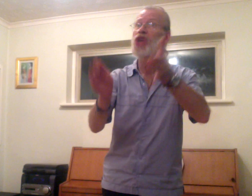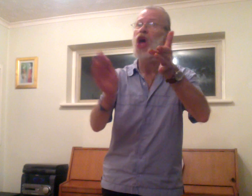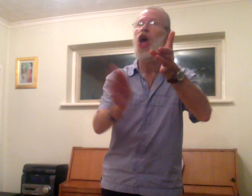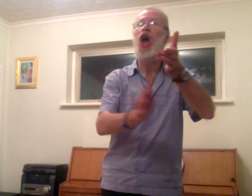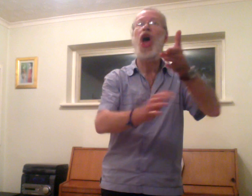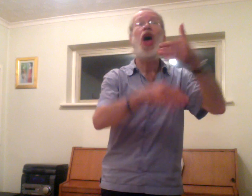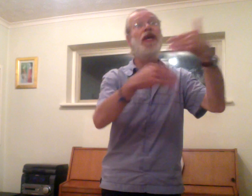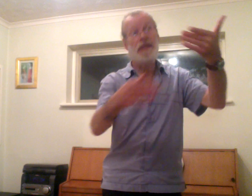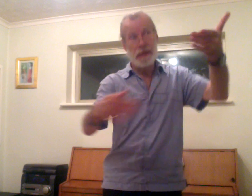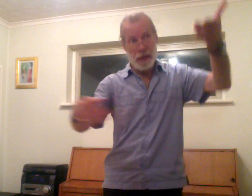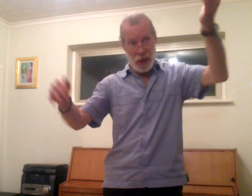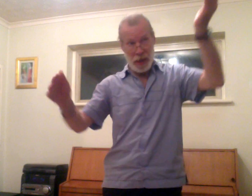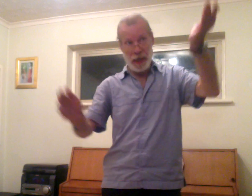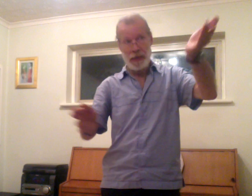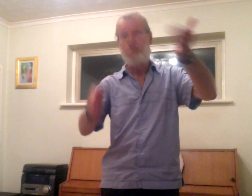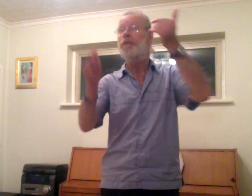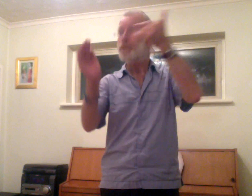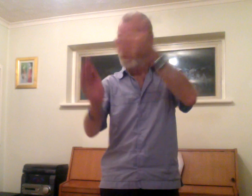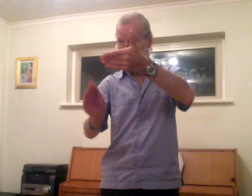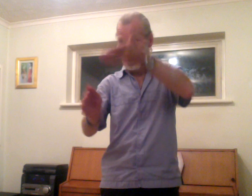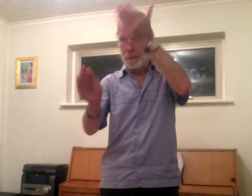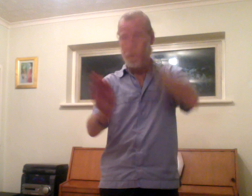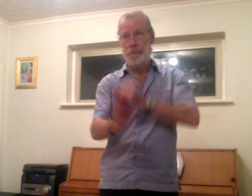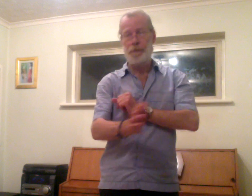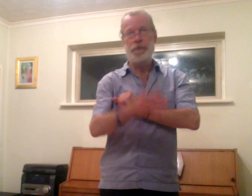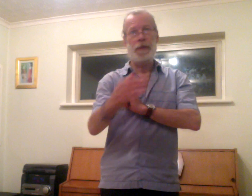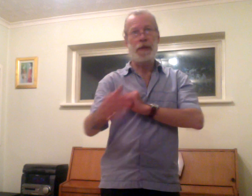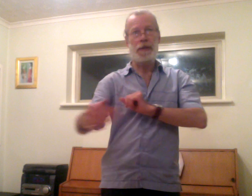Is success